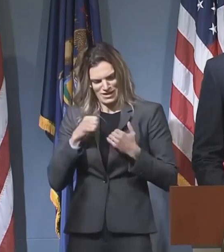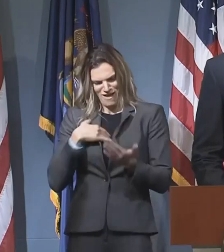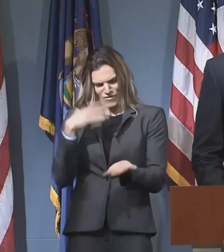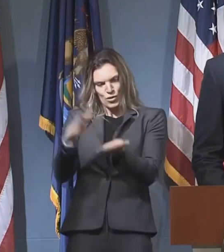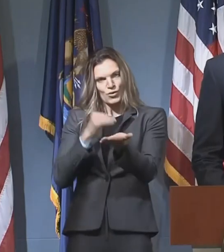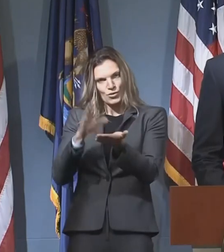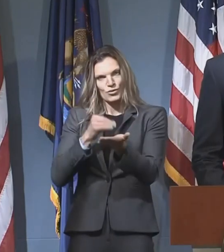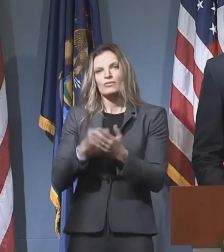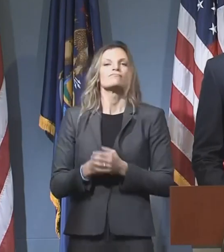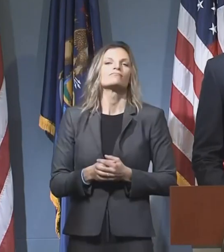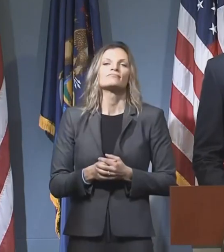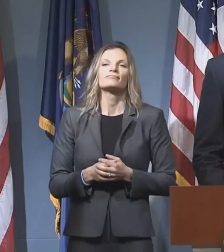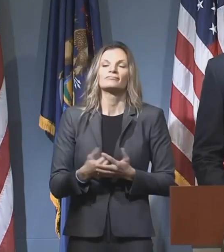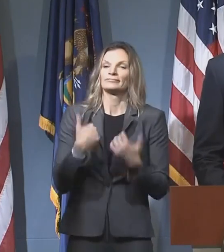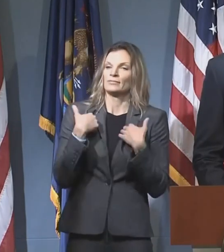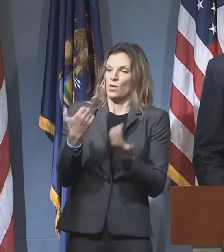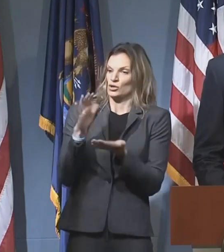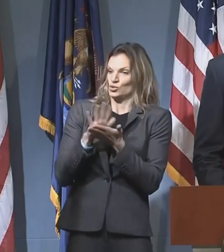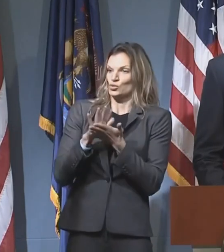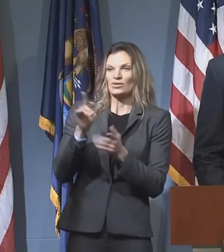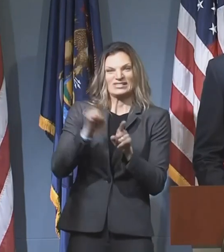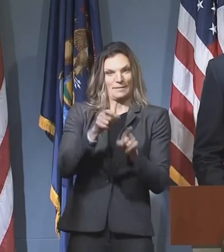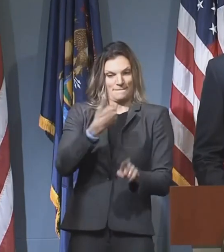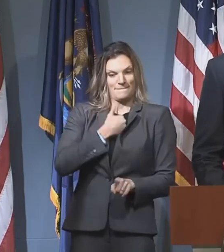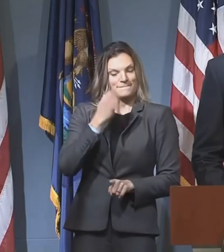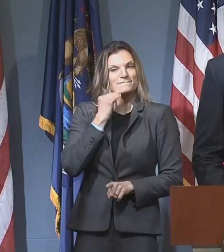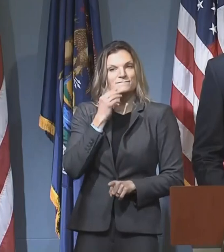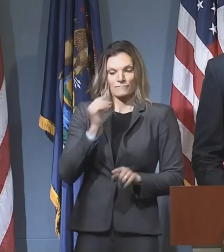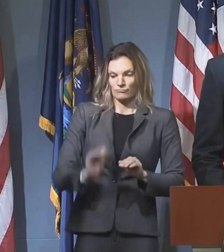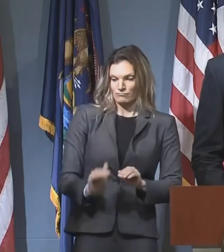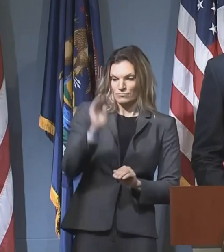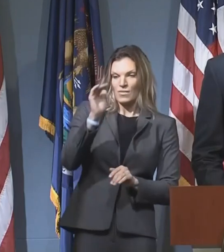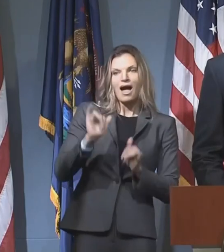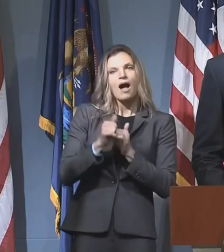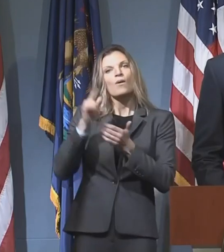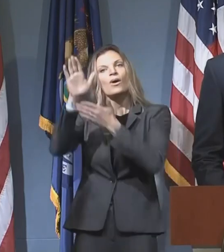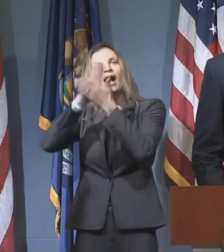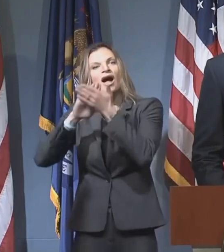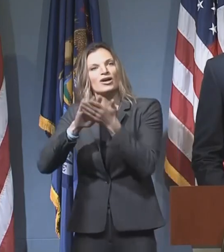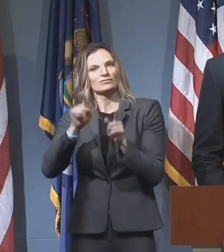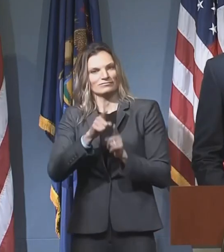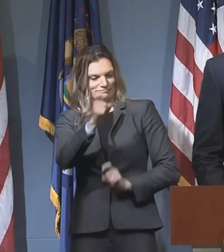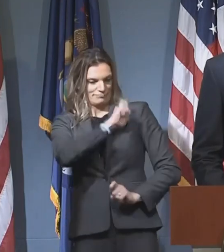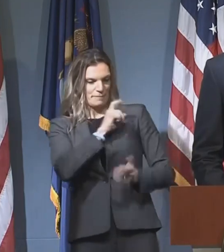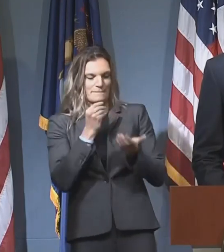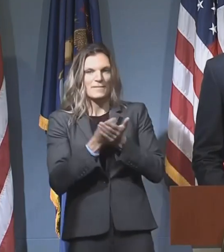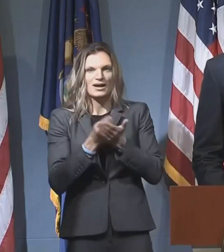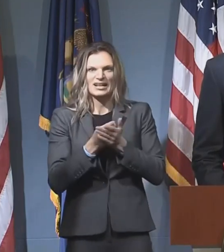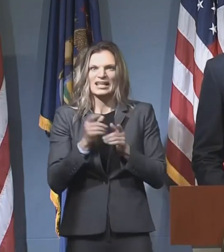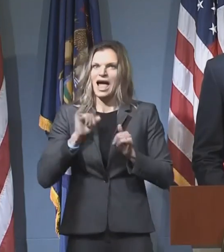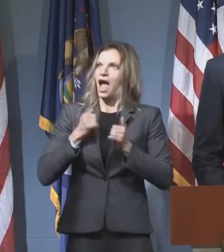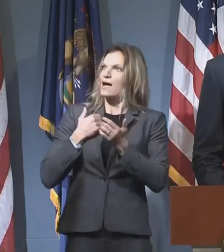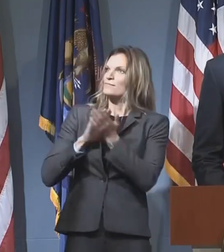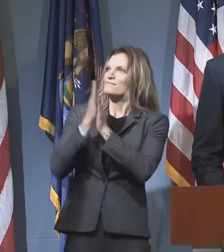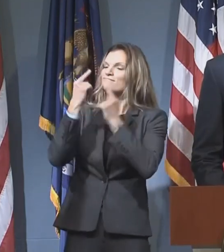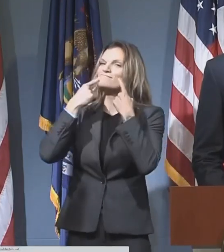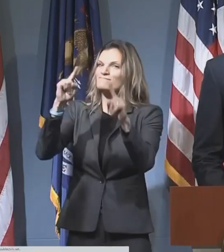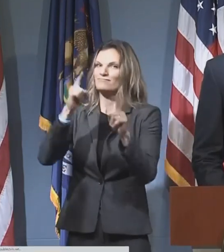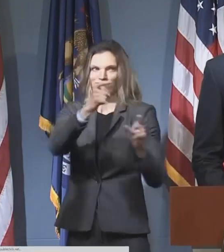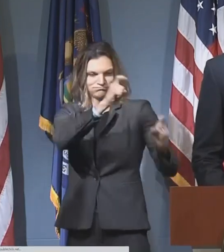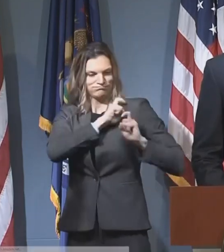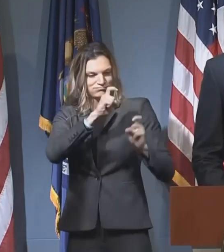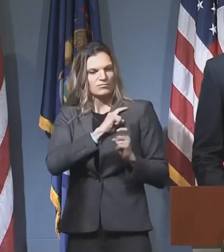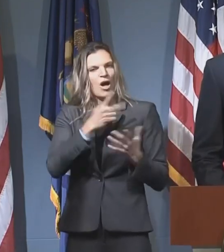for me to attend college on scholarship. Just like we pave our roads with care and a vision toward enabling